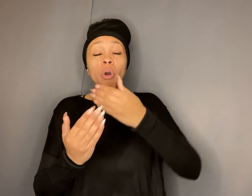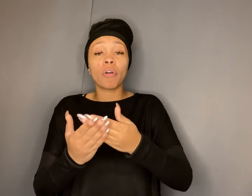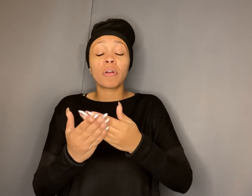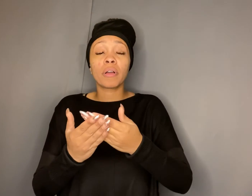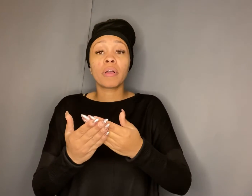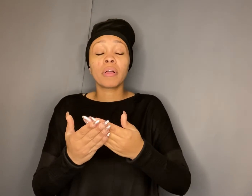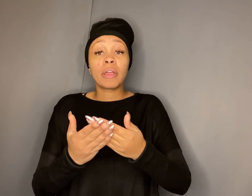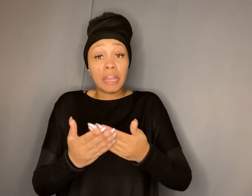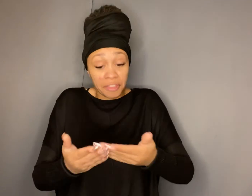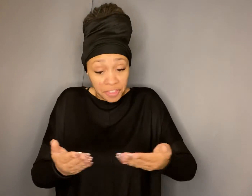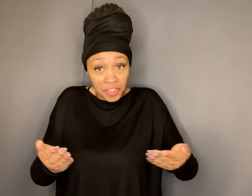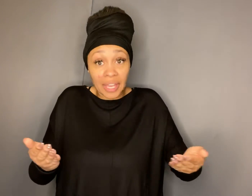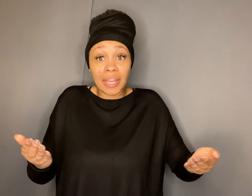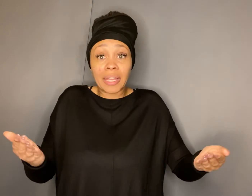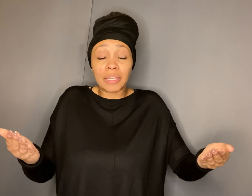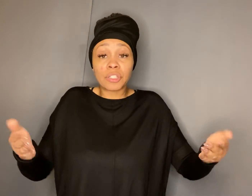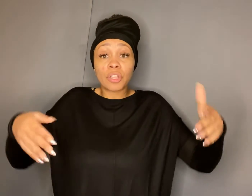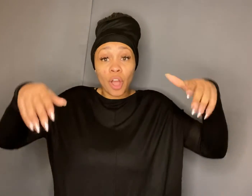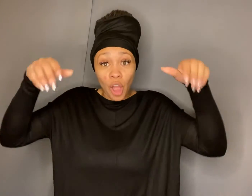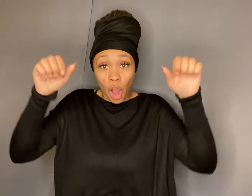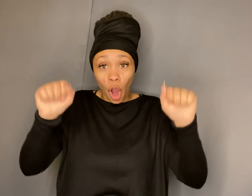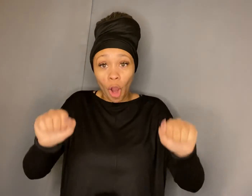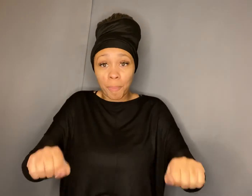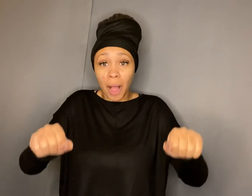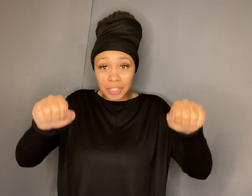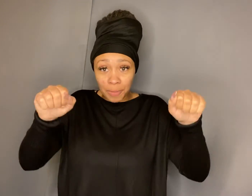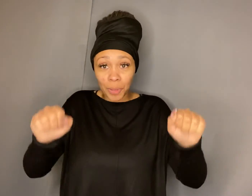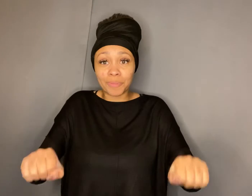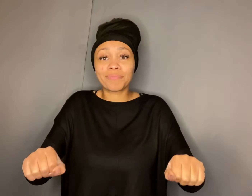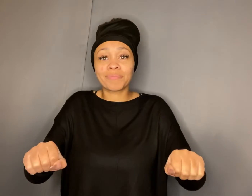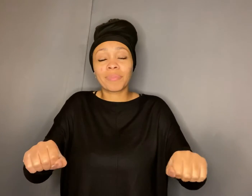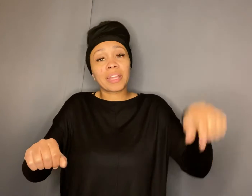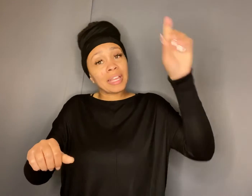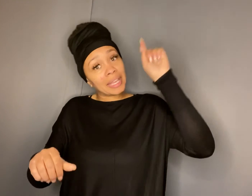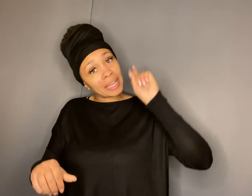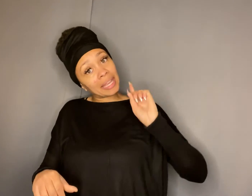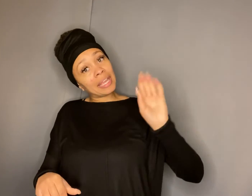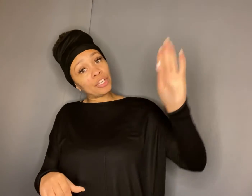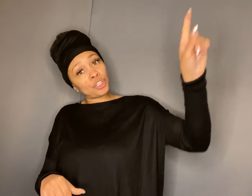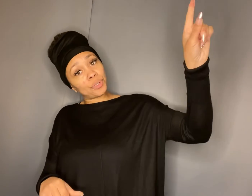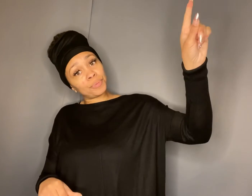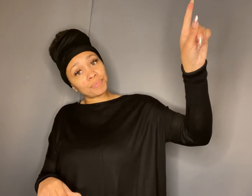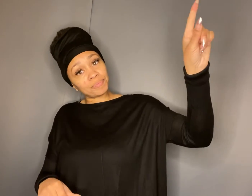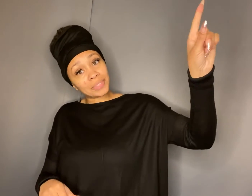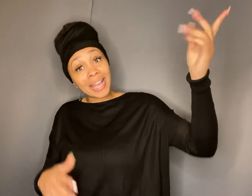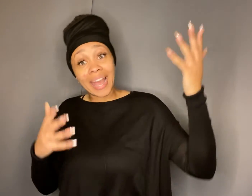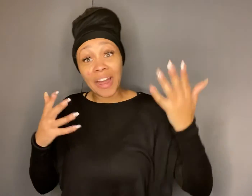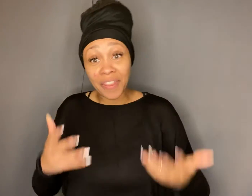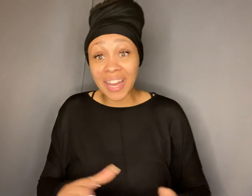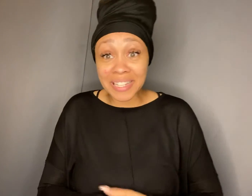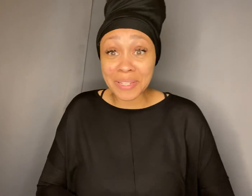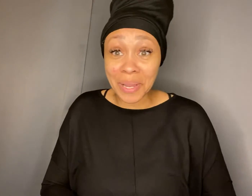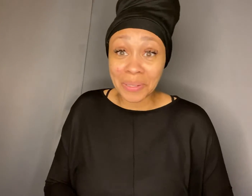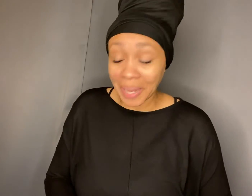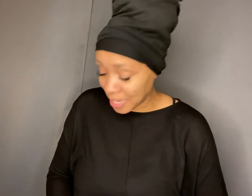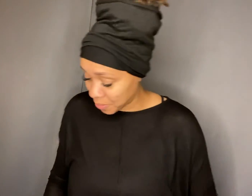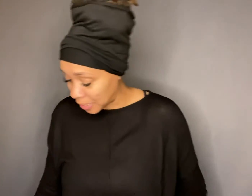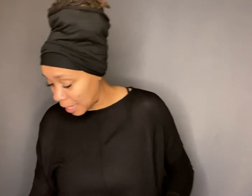things are possible in you and that is the song you guys so let